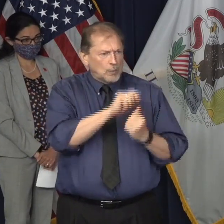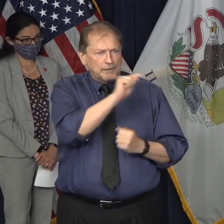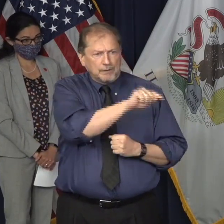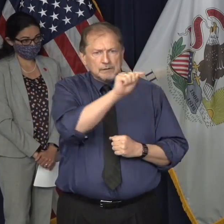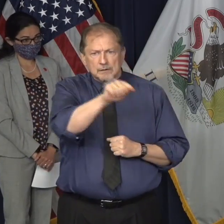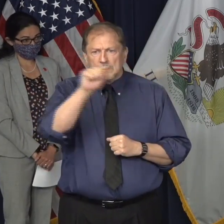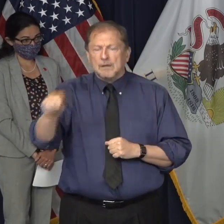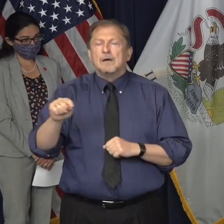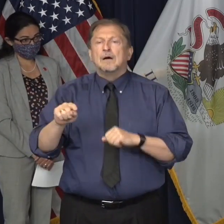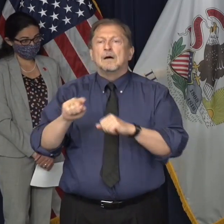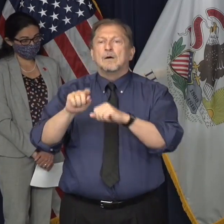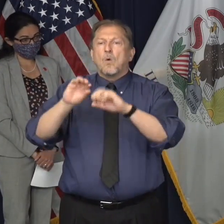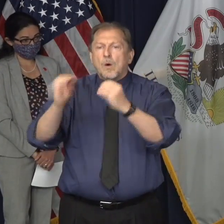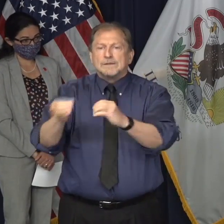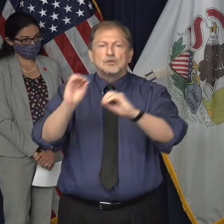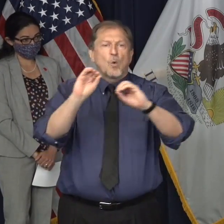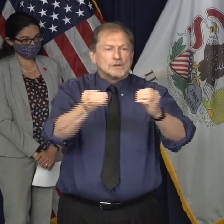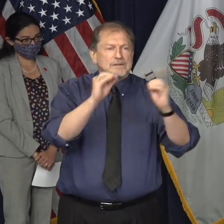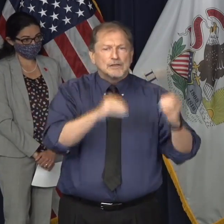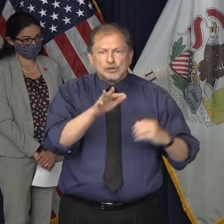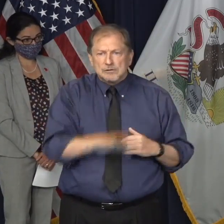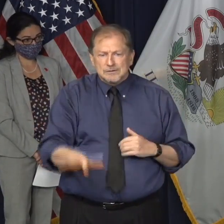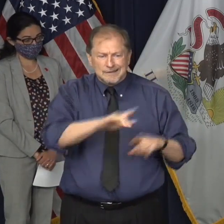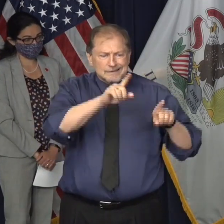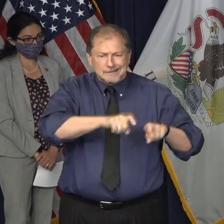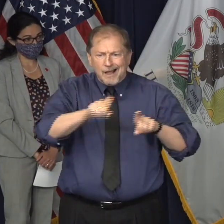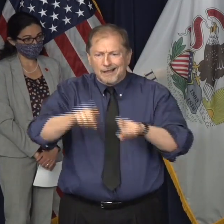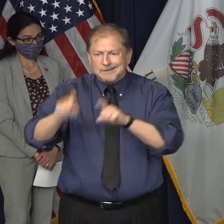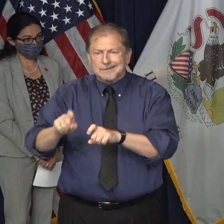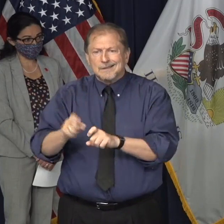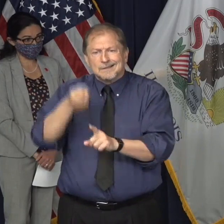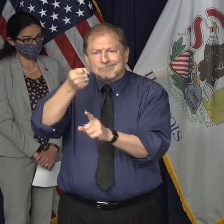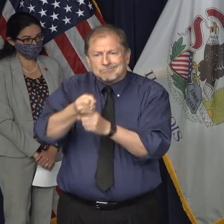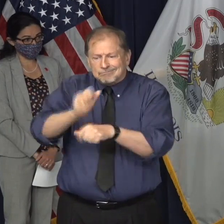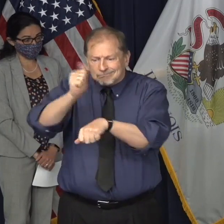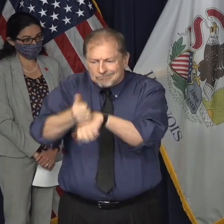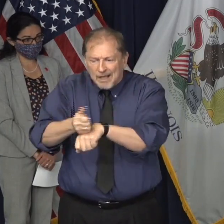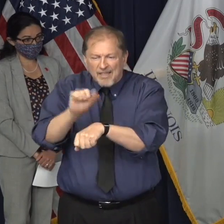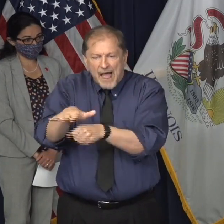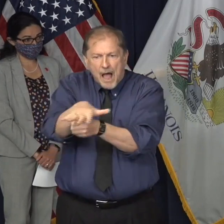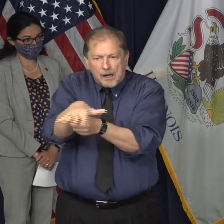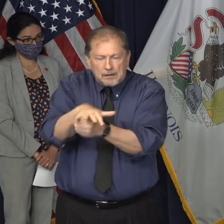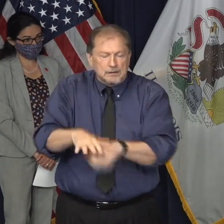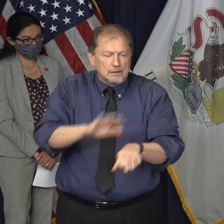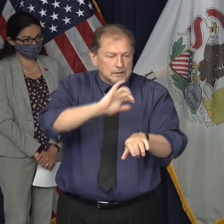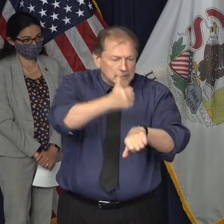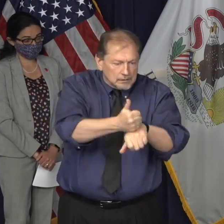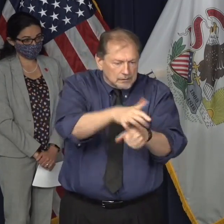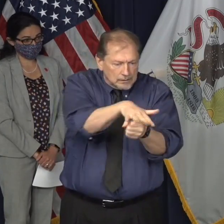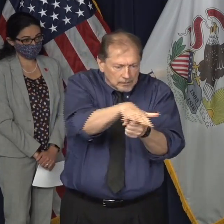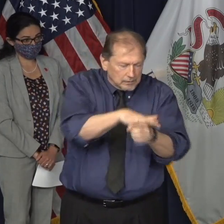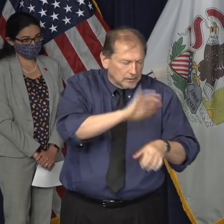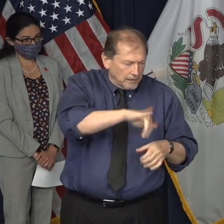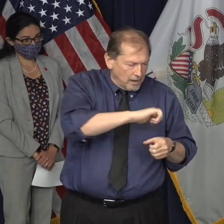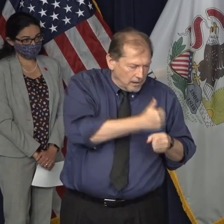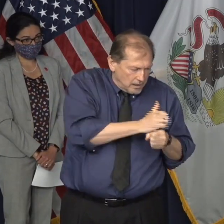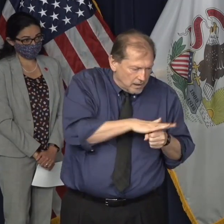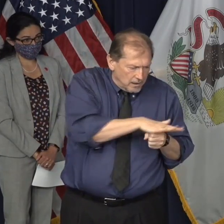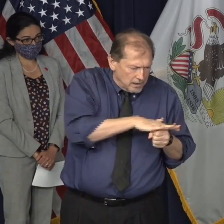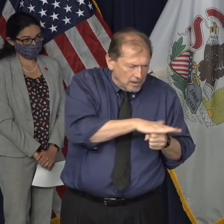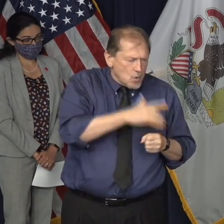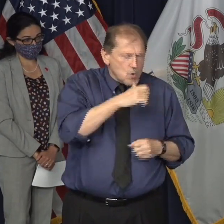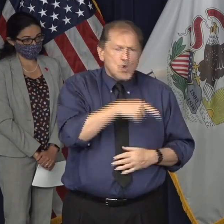areas around the state as possible with a focus on communities home to significant populations who are more